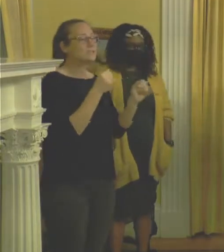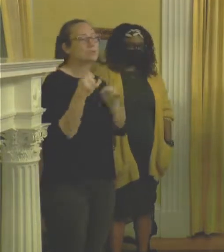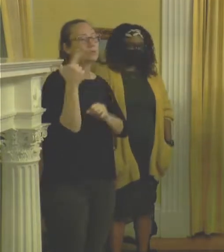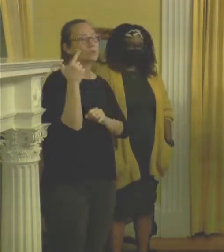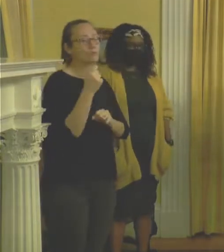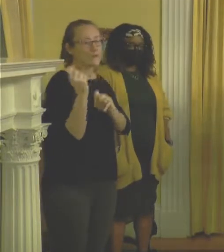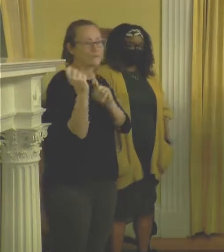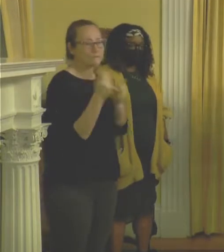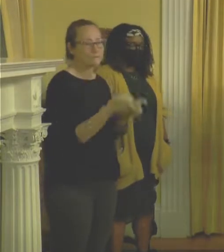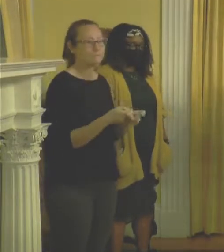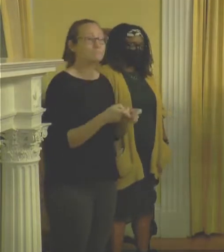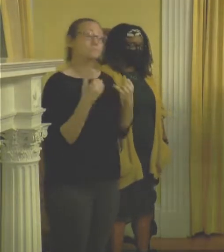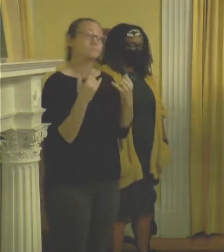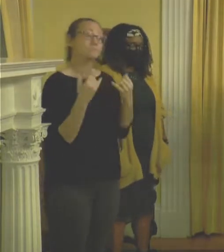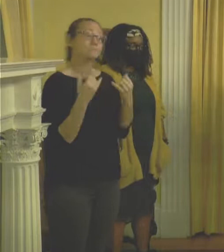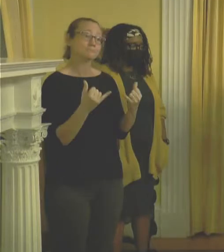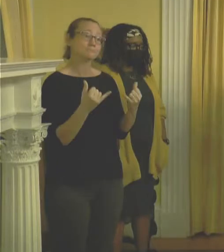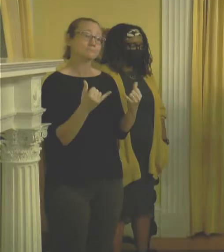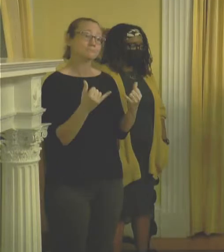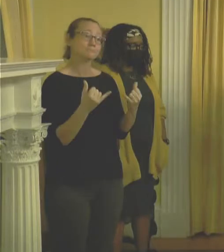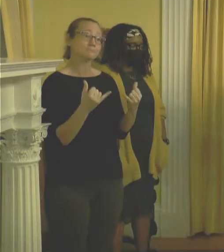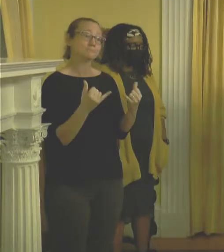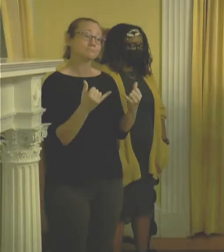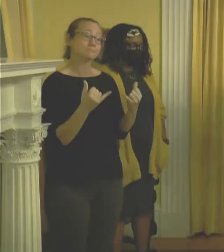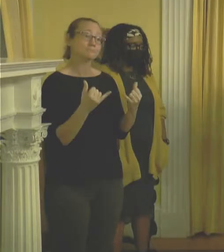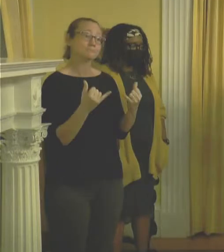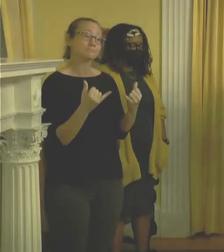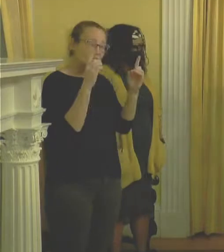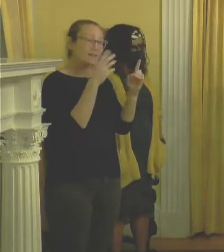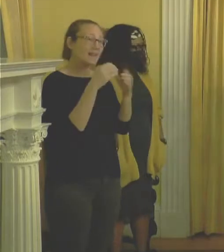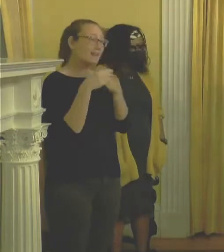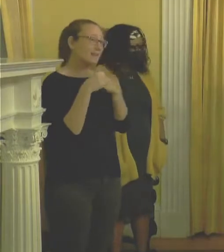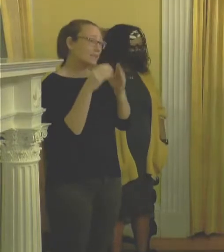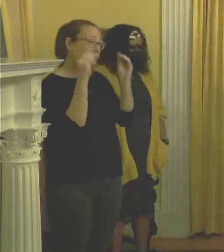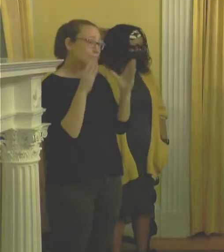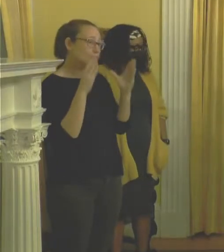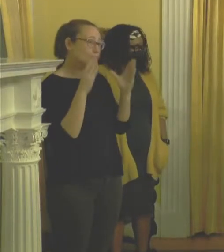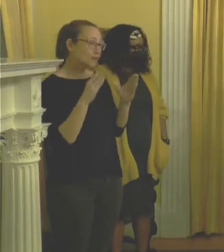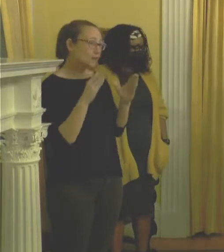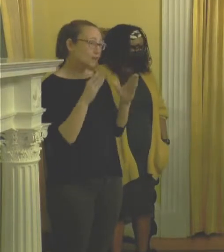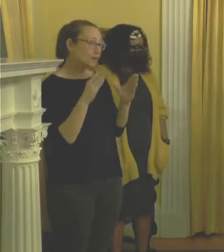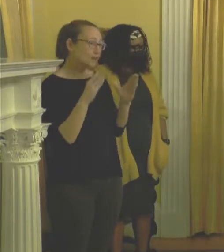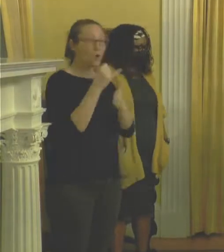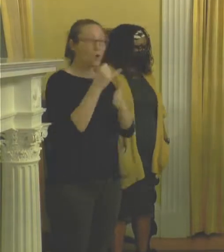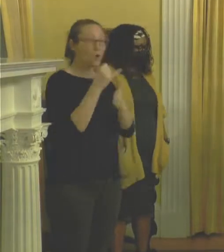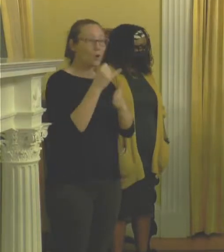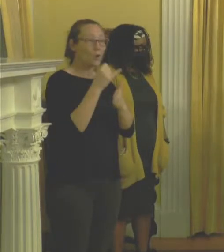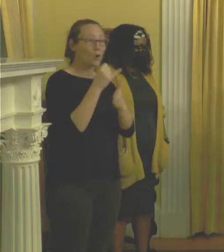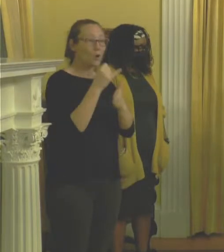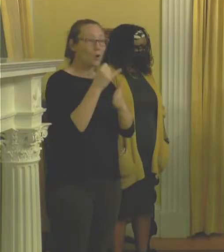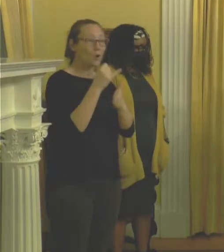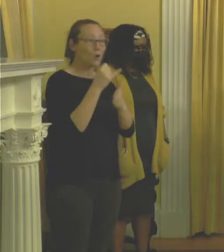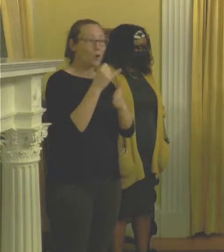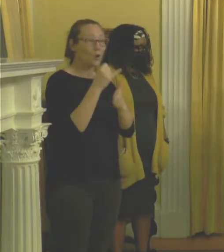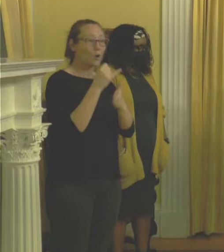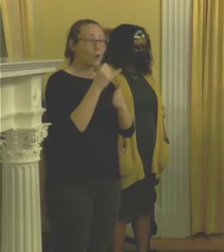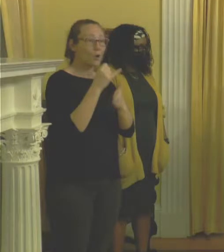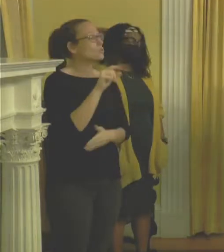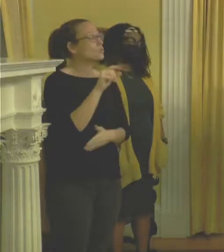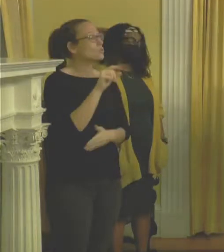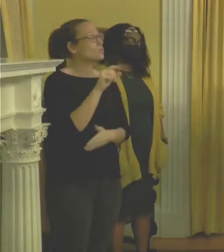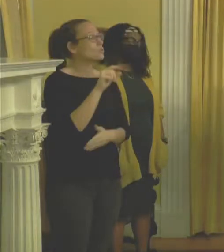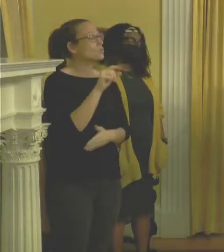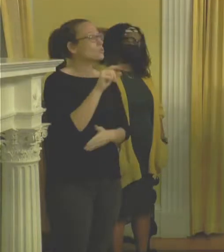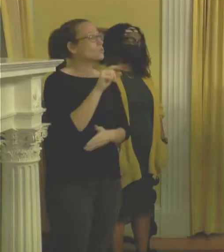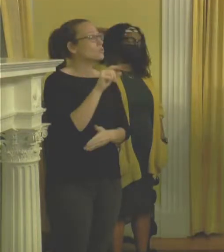Director of Education and Lead Visual Art Instructor at Jacksonville Arts and Music School, and in 2019 was